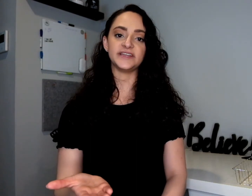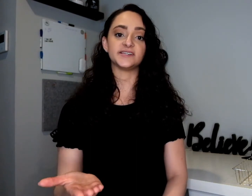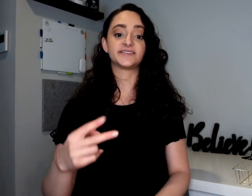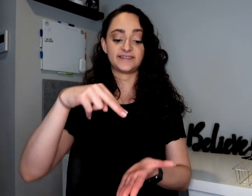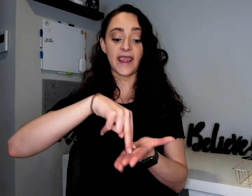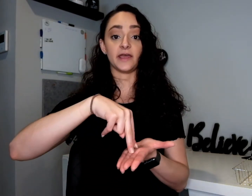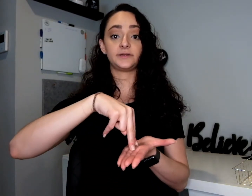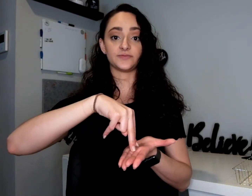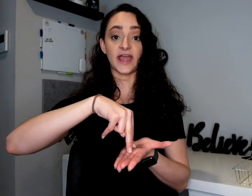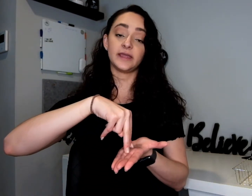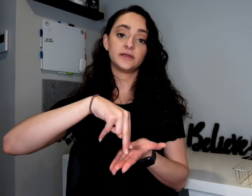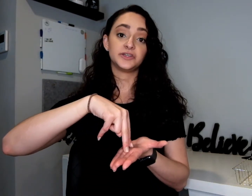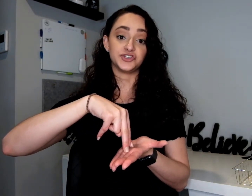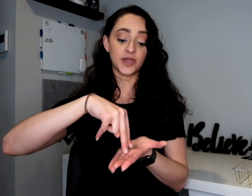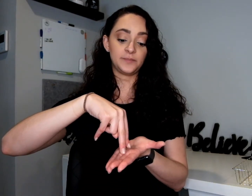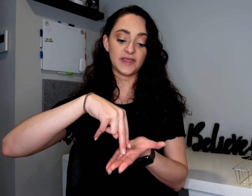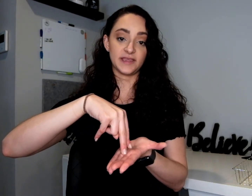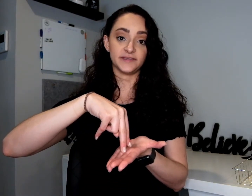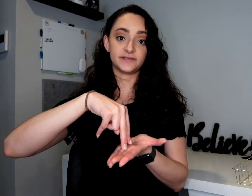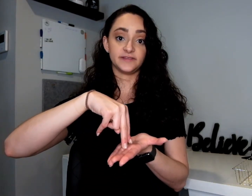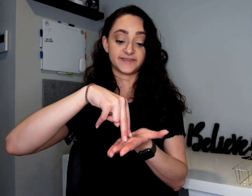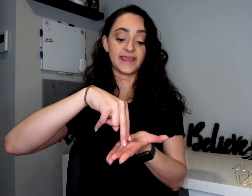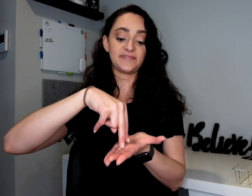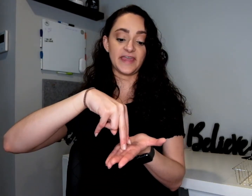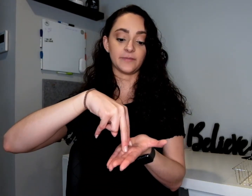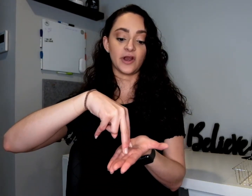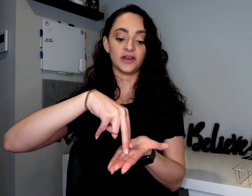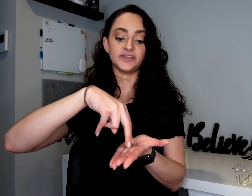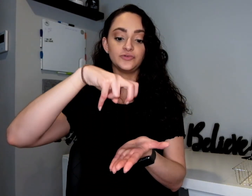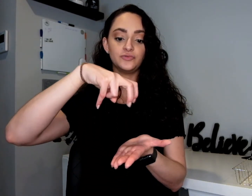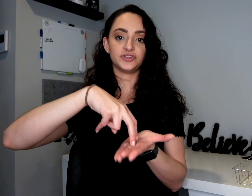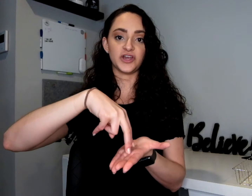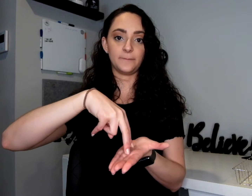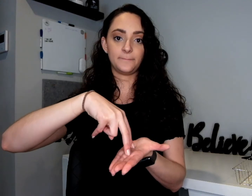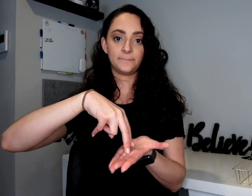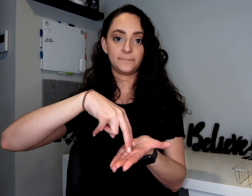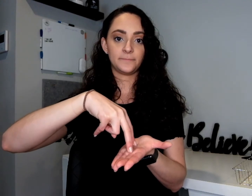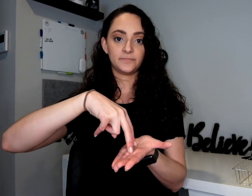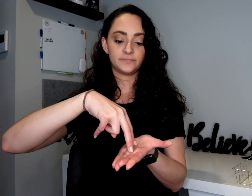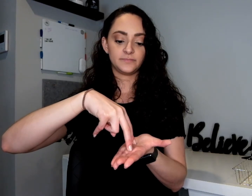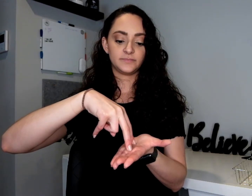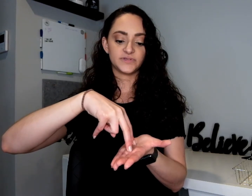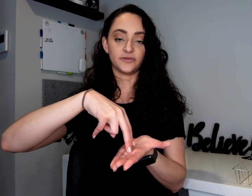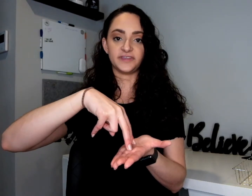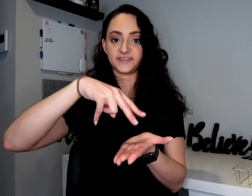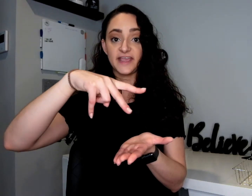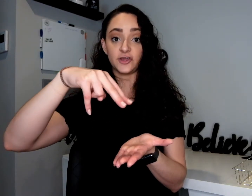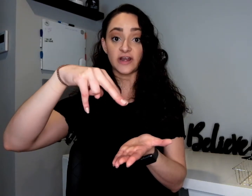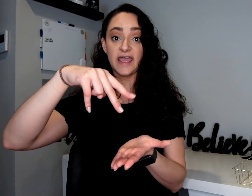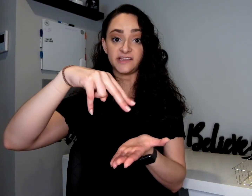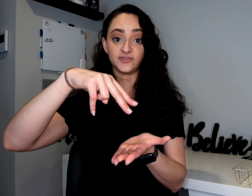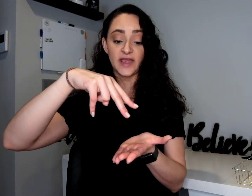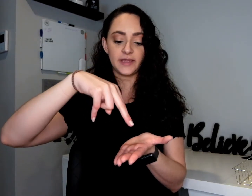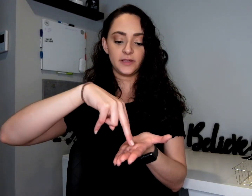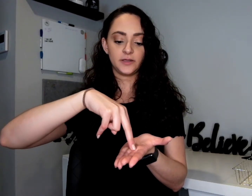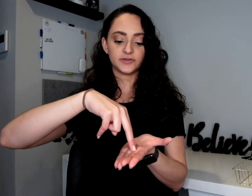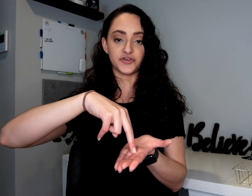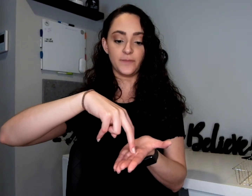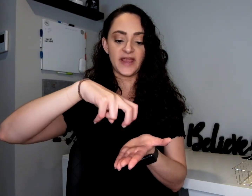did stand, right? Jump is the same thing but only you jump. Jump. So this is like your legs, right? So you're bending